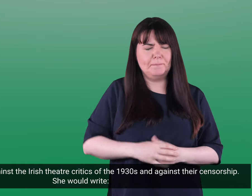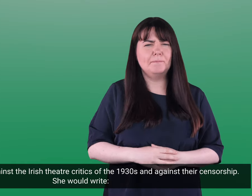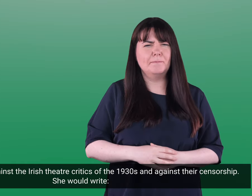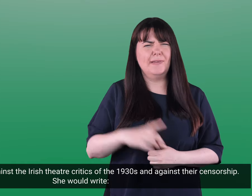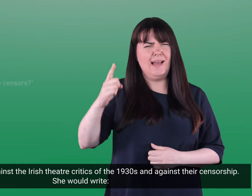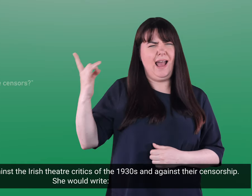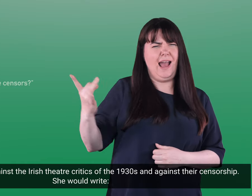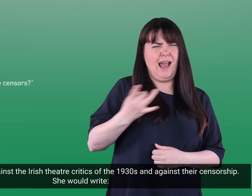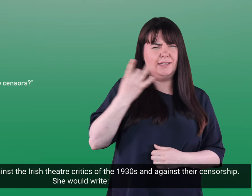She would write